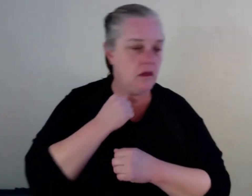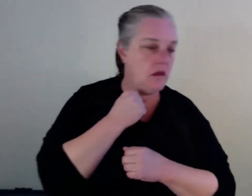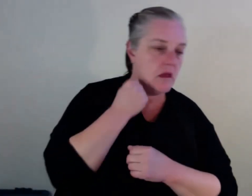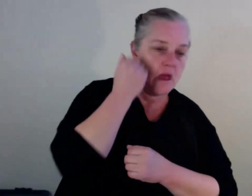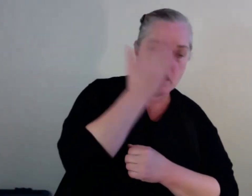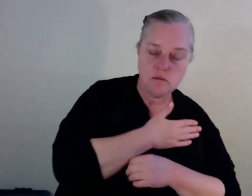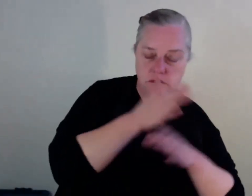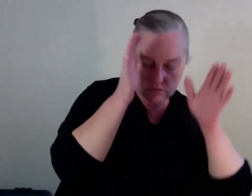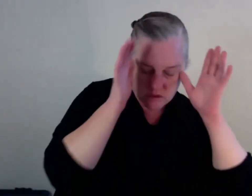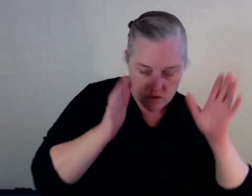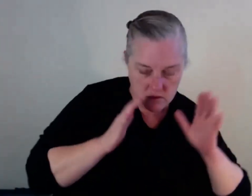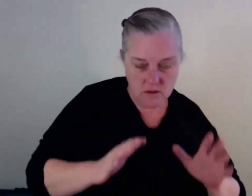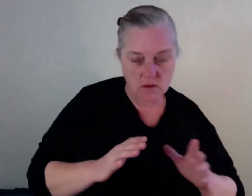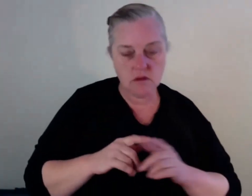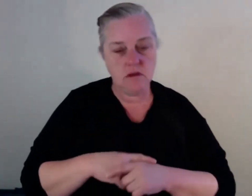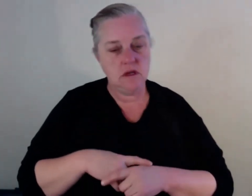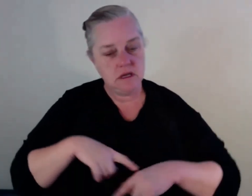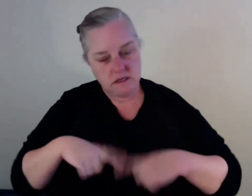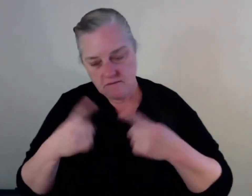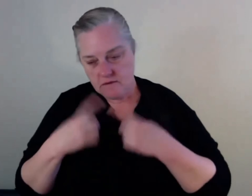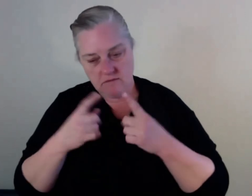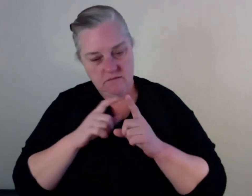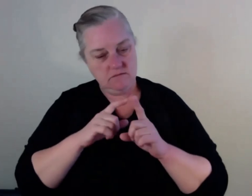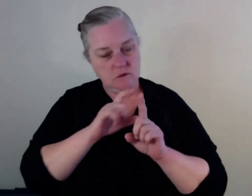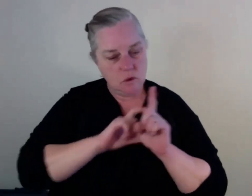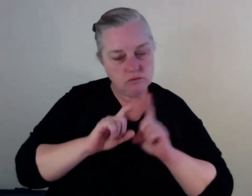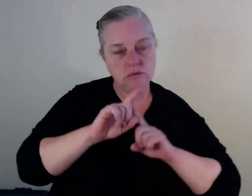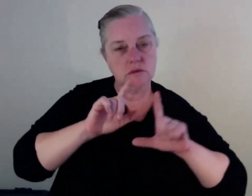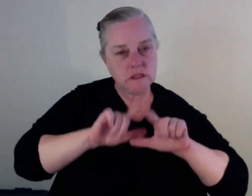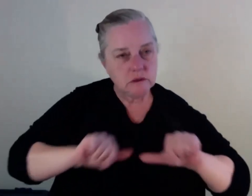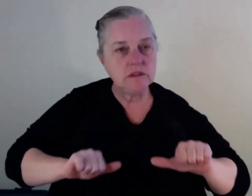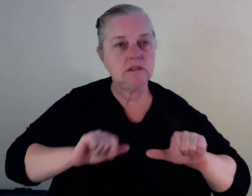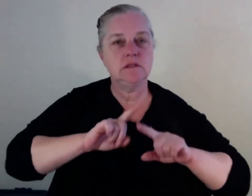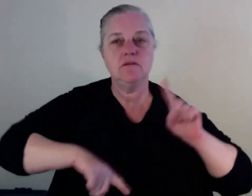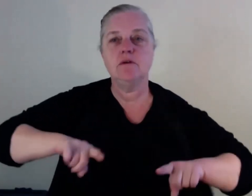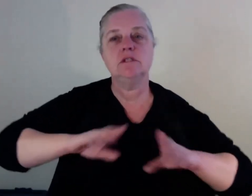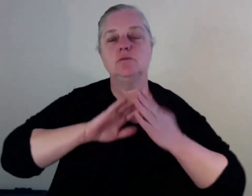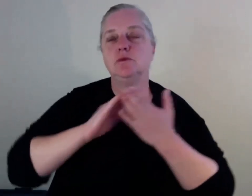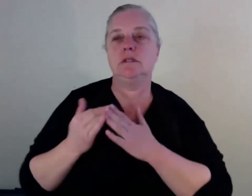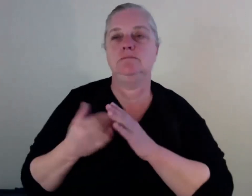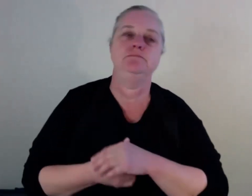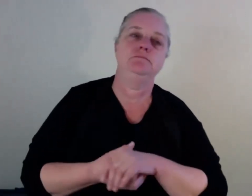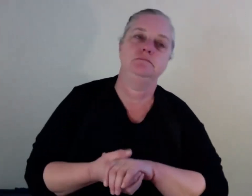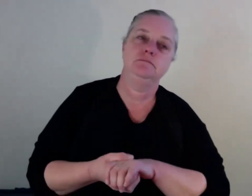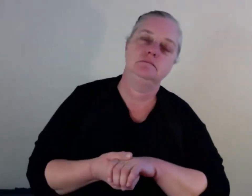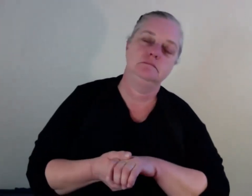and linguistically diverse community, as well as people who are from just the